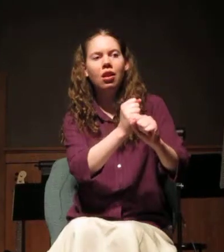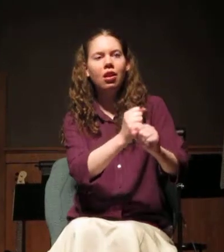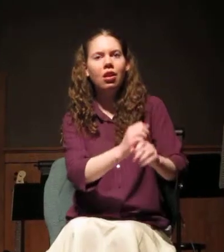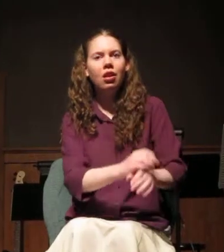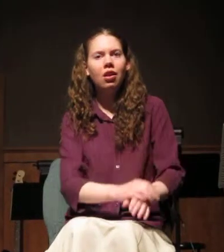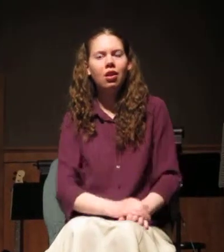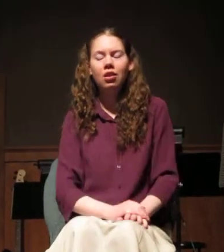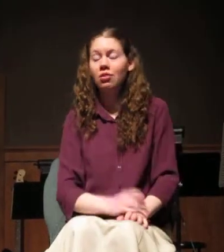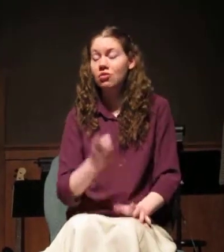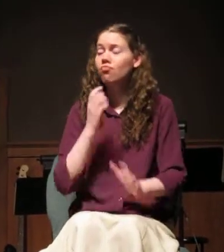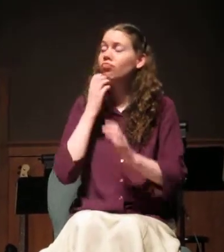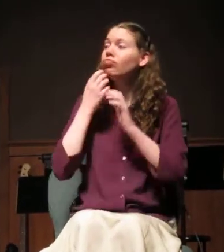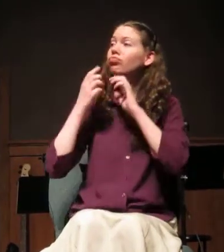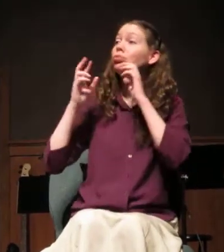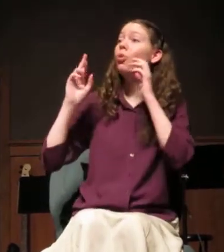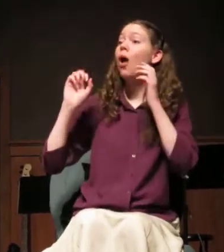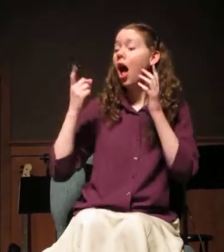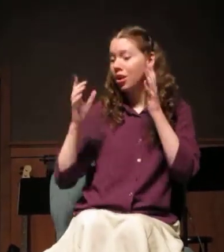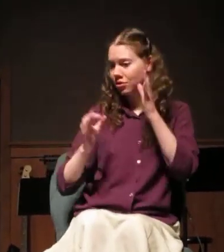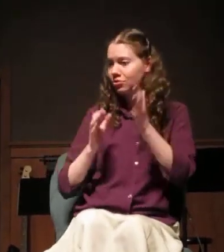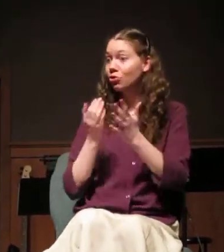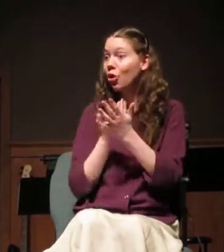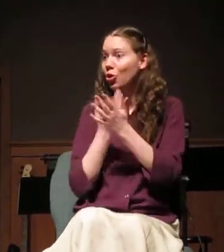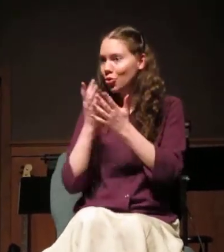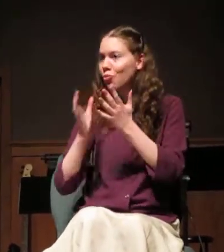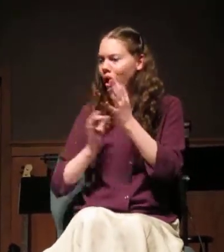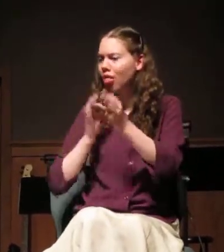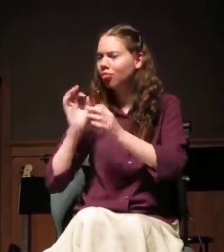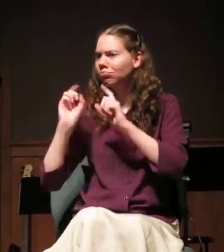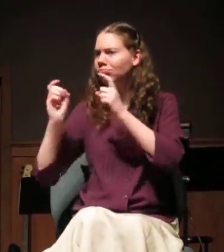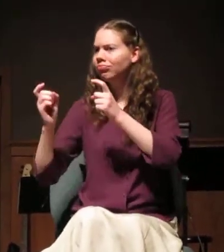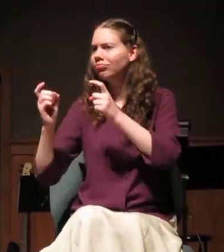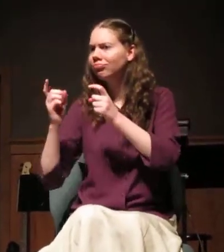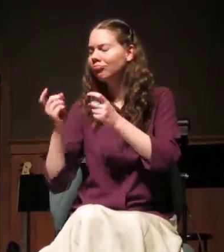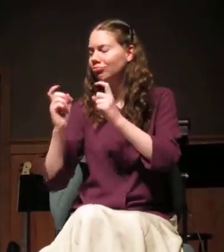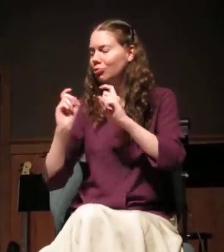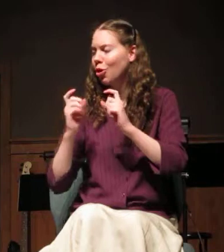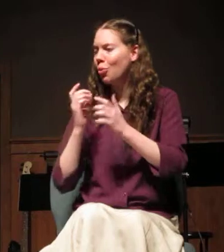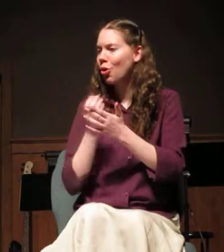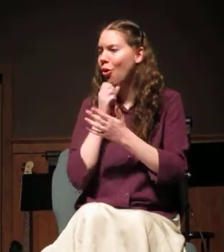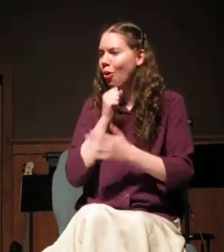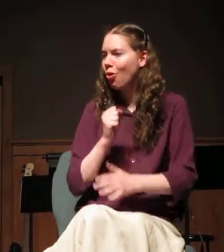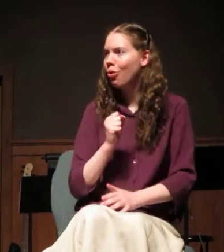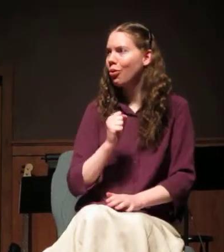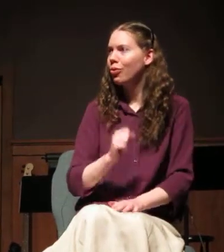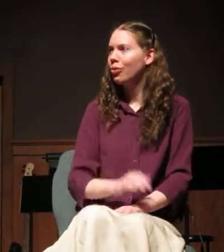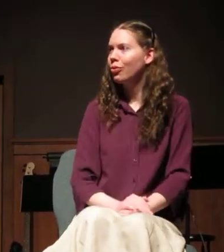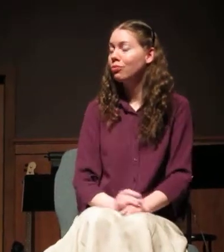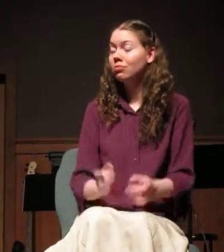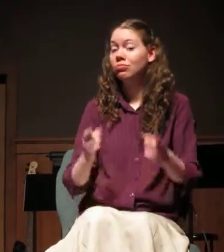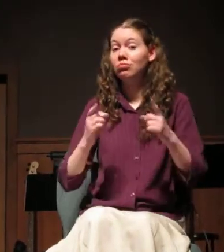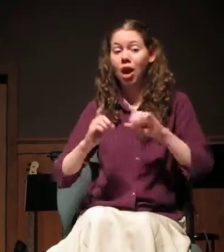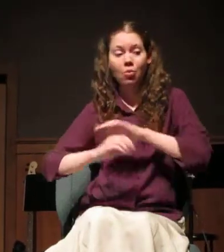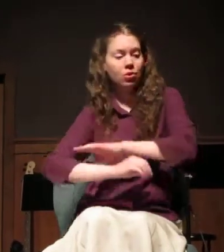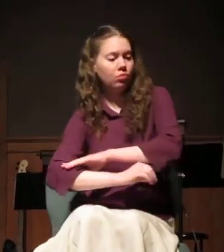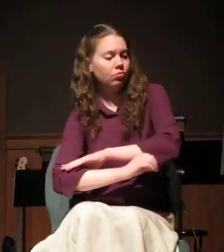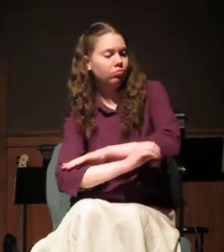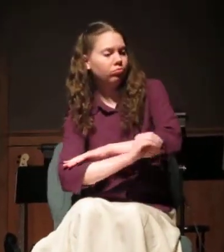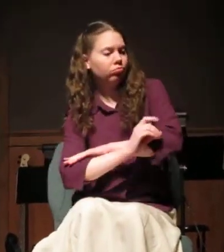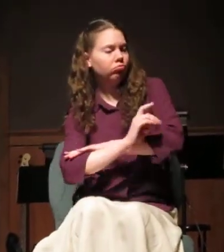Rags! Rags! New rags for old! In a little while, when the sky showed gray behind the rooftops, and I could